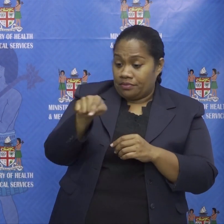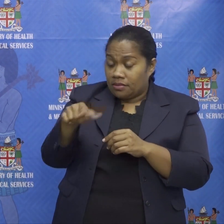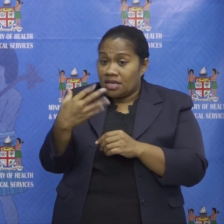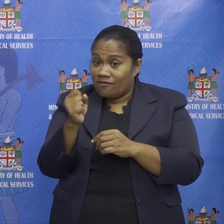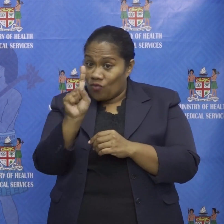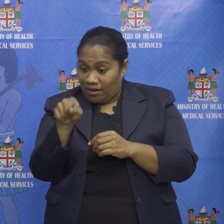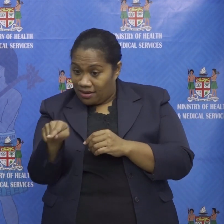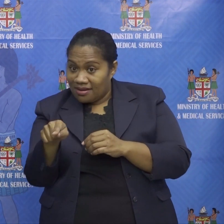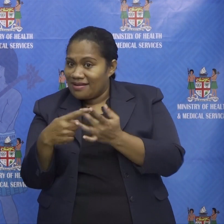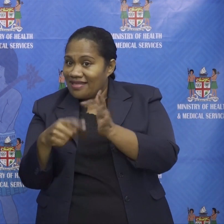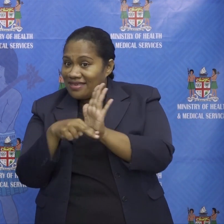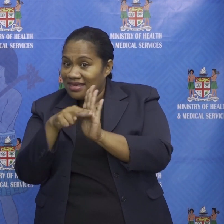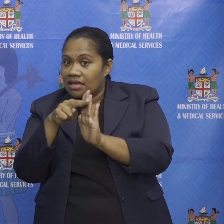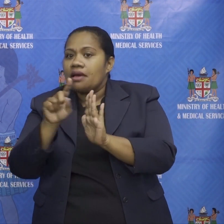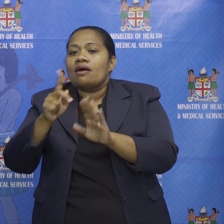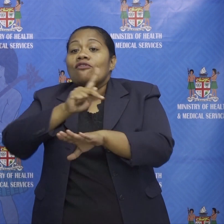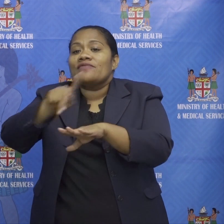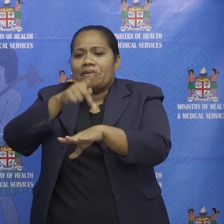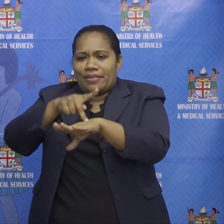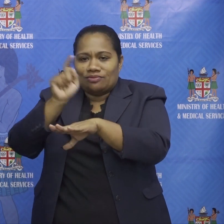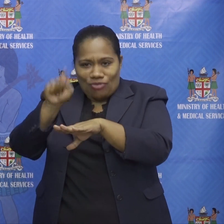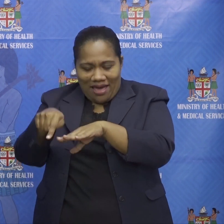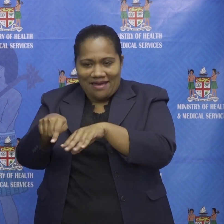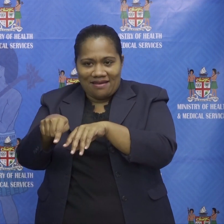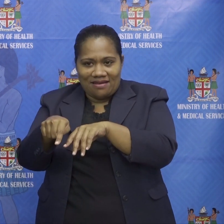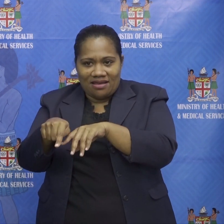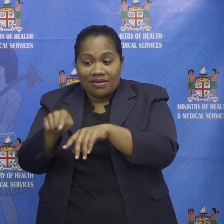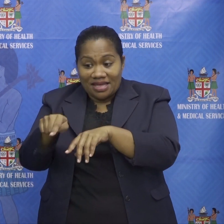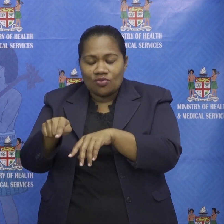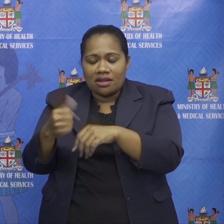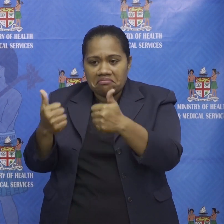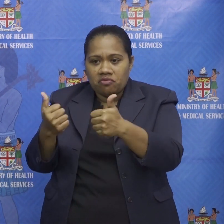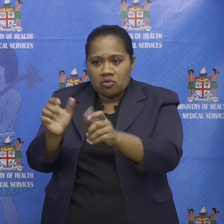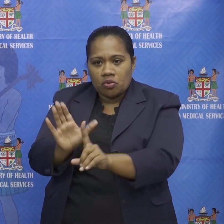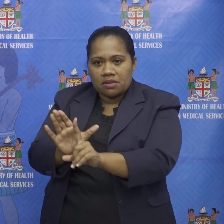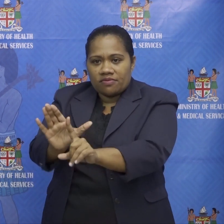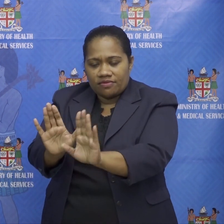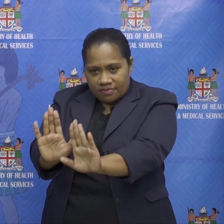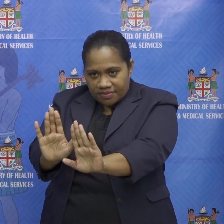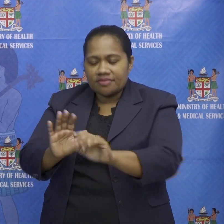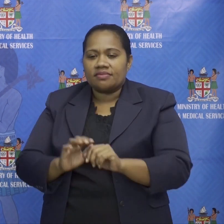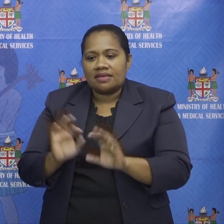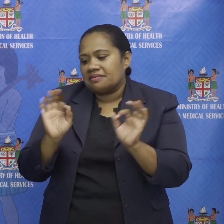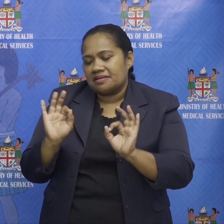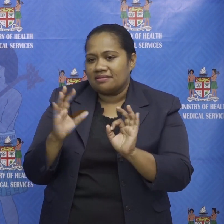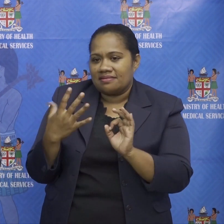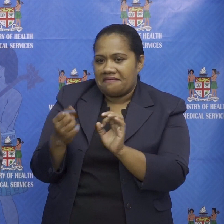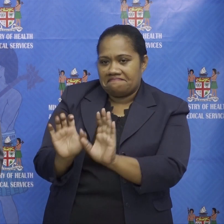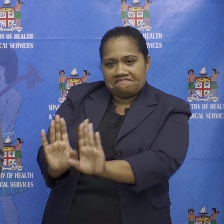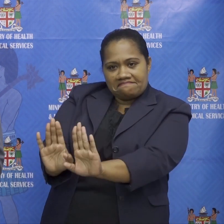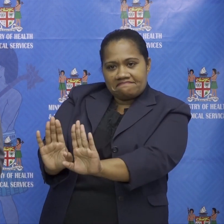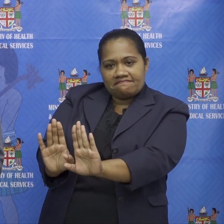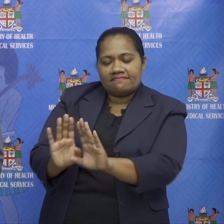but that one has been nicely contained we have not seen any evidence of anything else happening in that area every time we have a